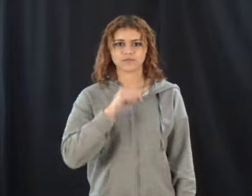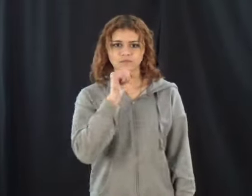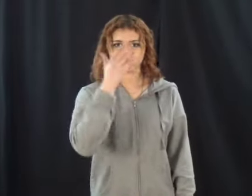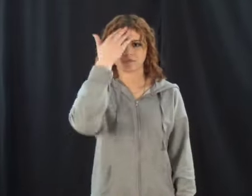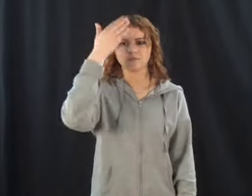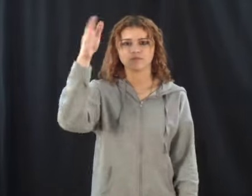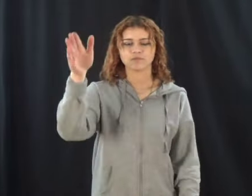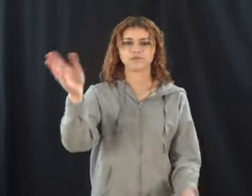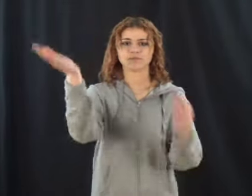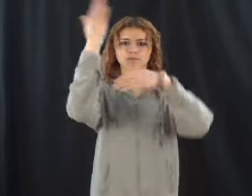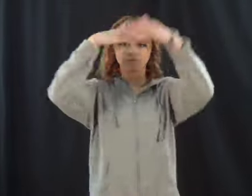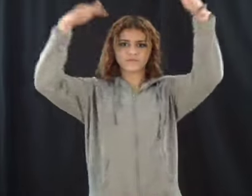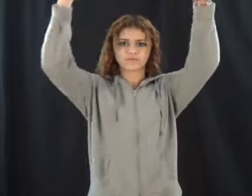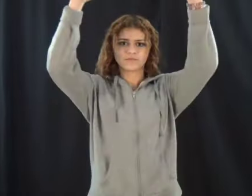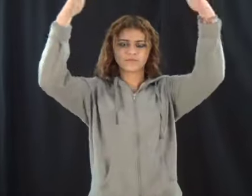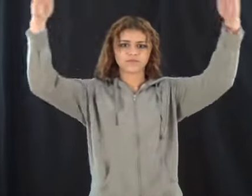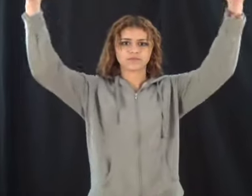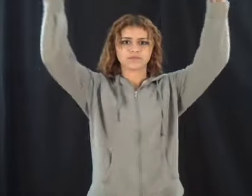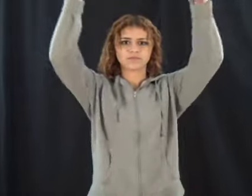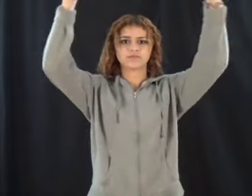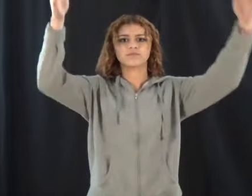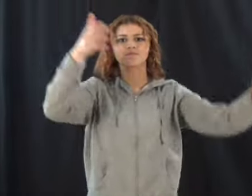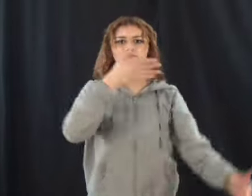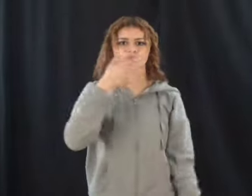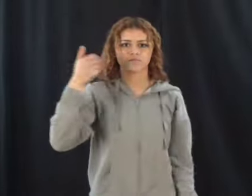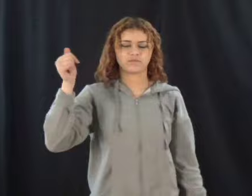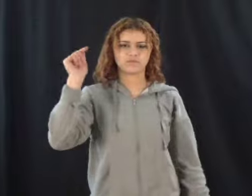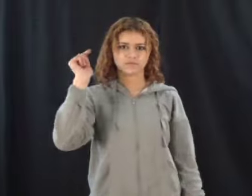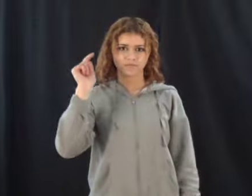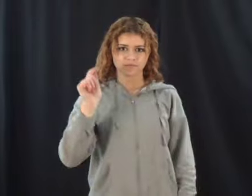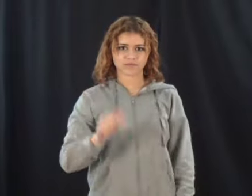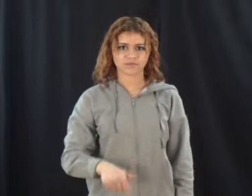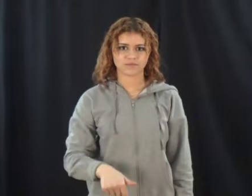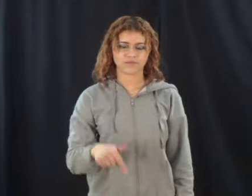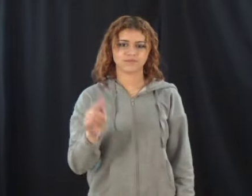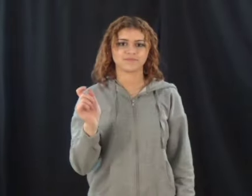I don't know how if heaven could be better than me